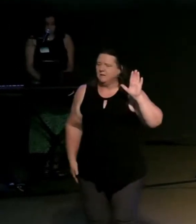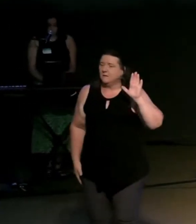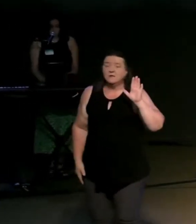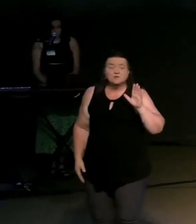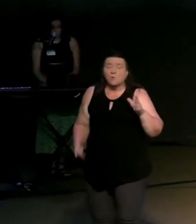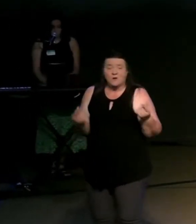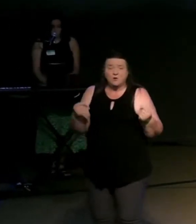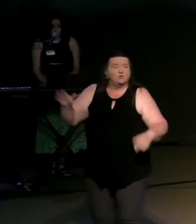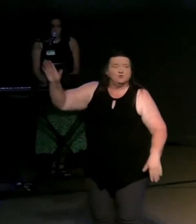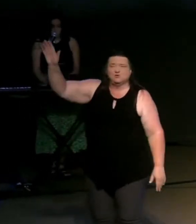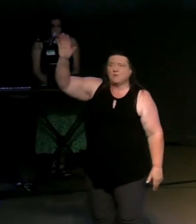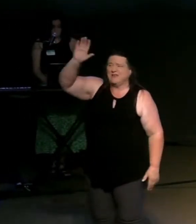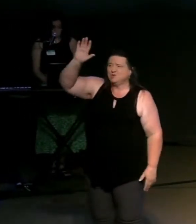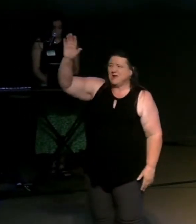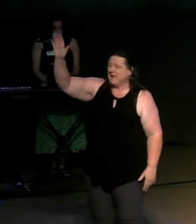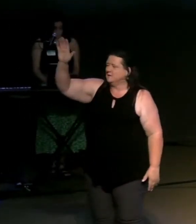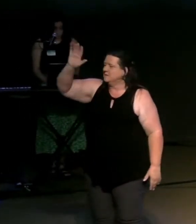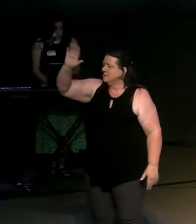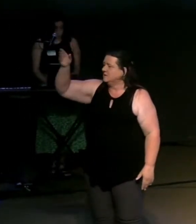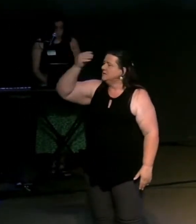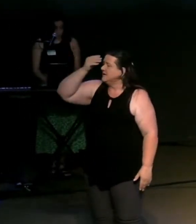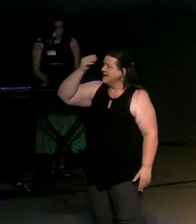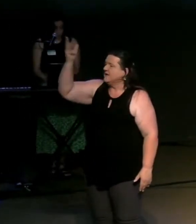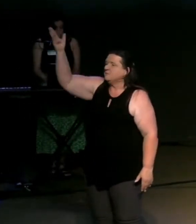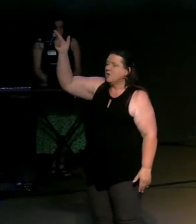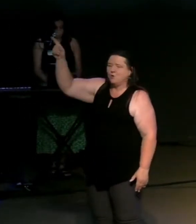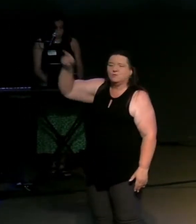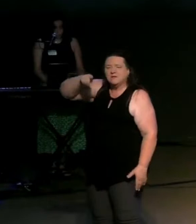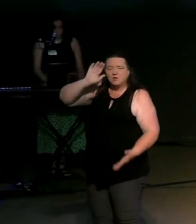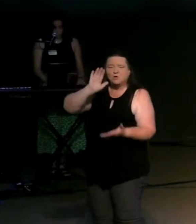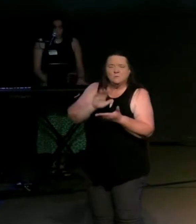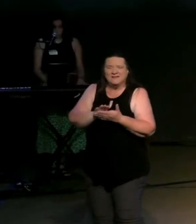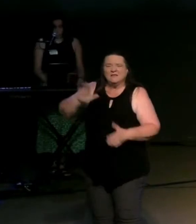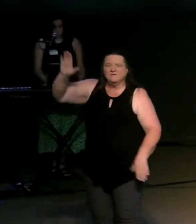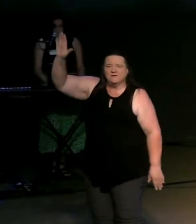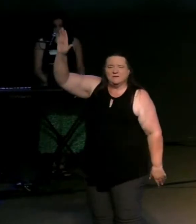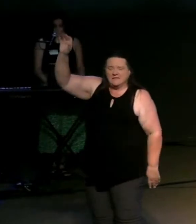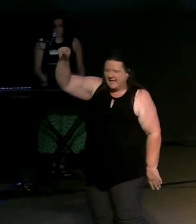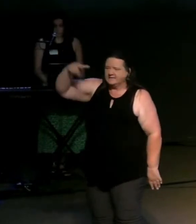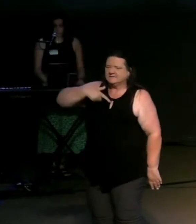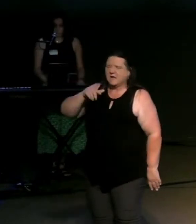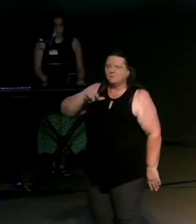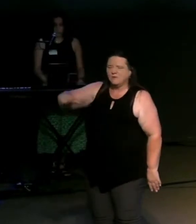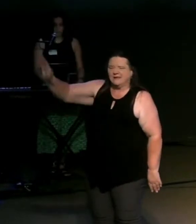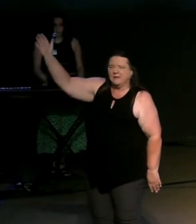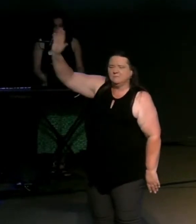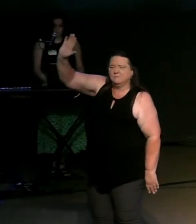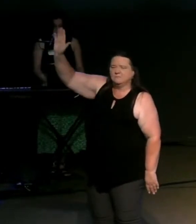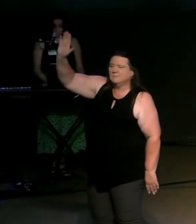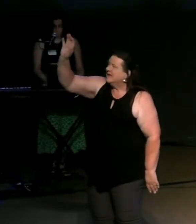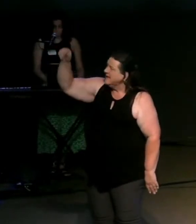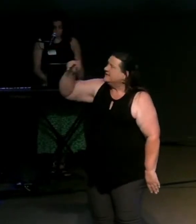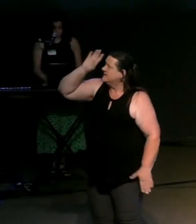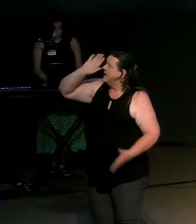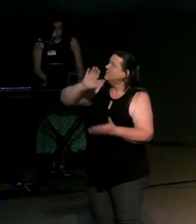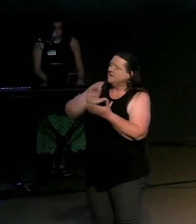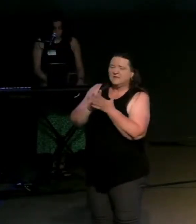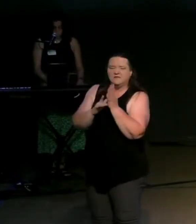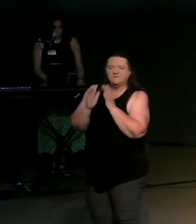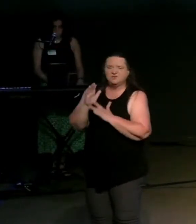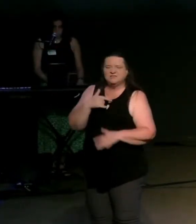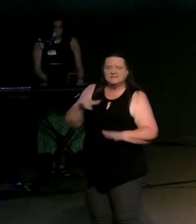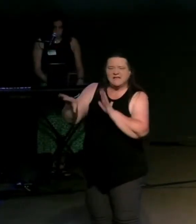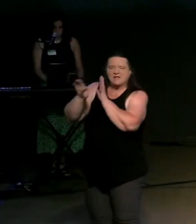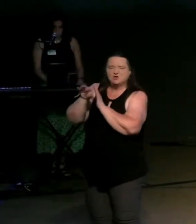with me as a sign that you're saying i believe with me yes i believe i believe i